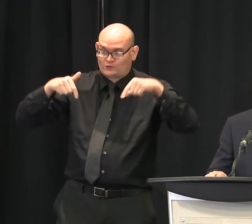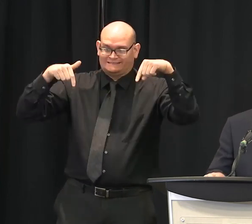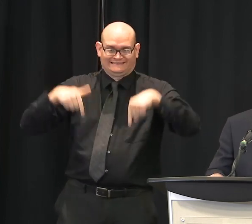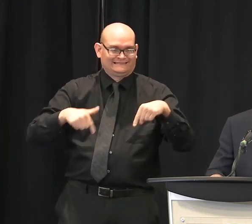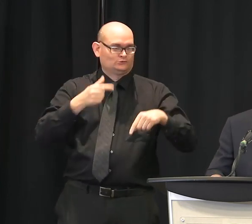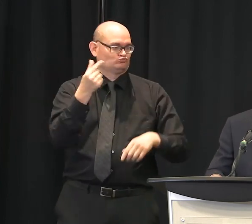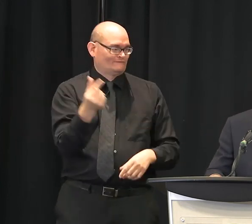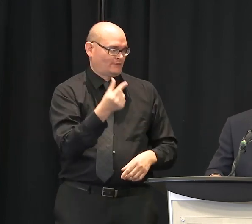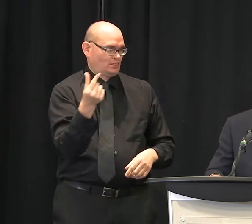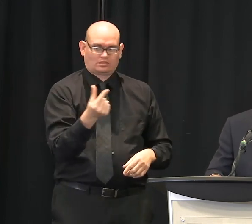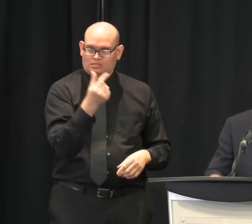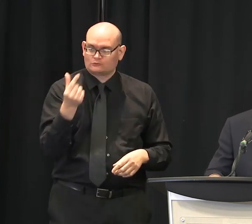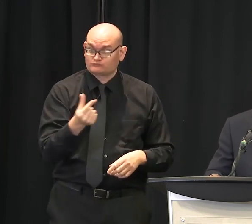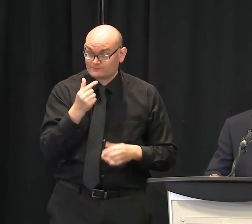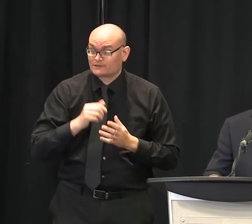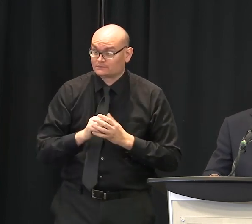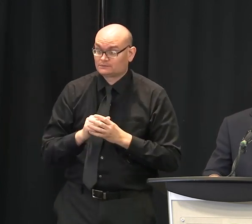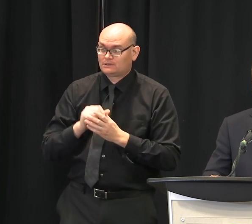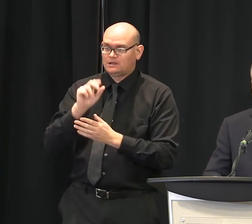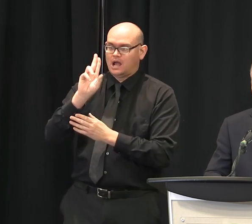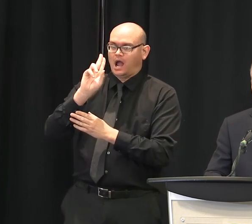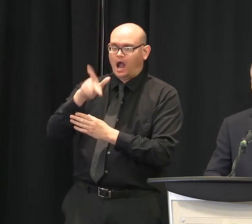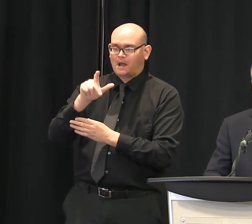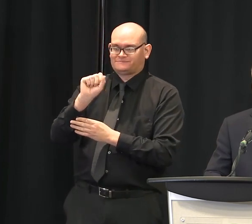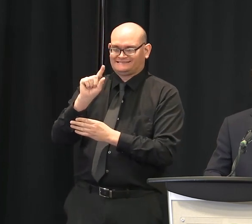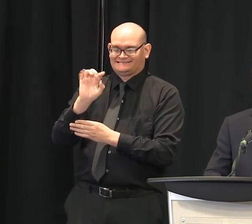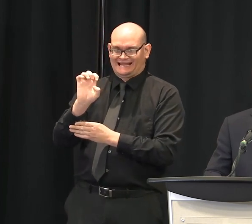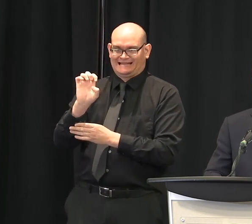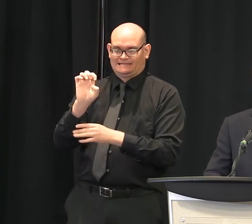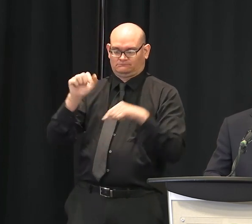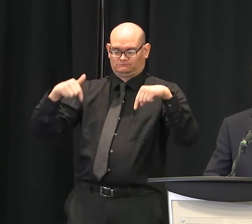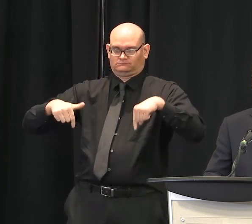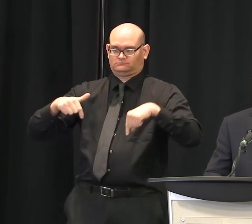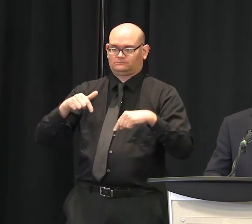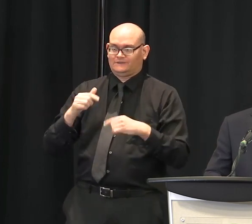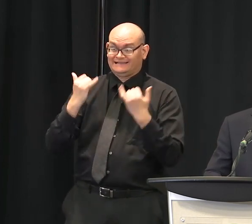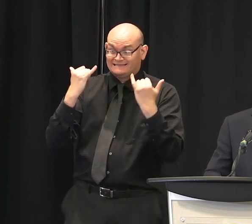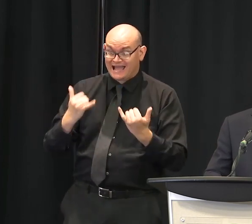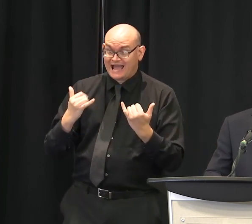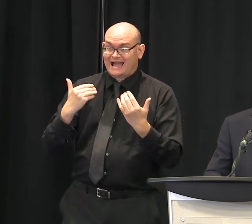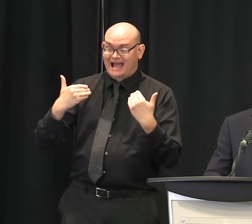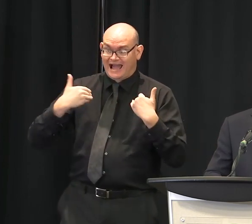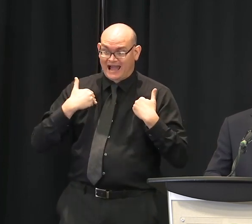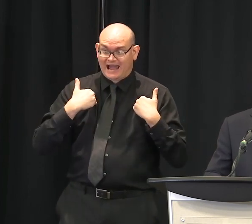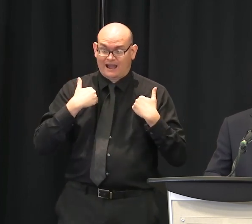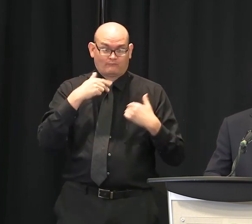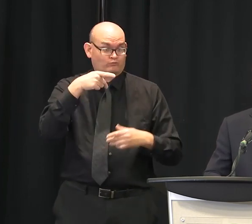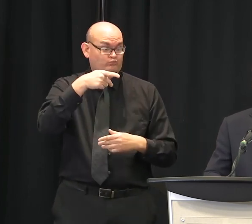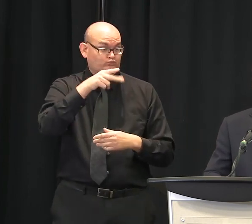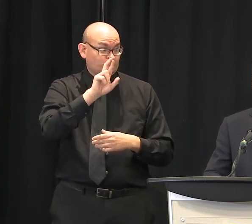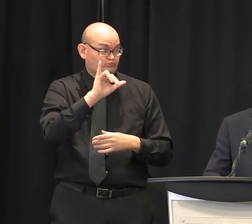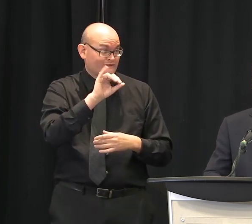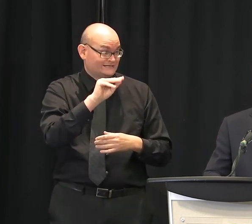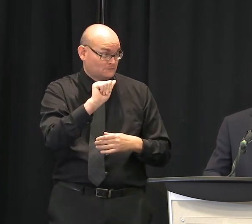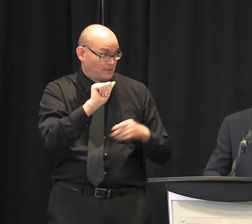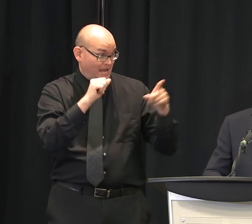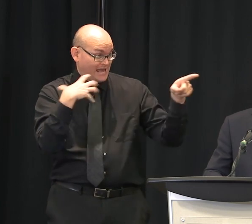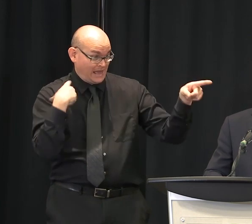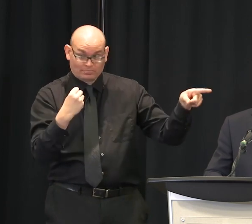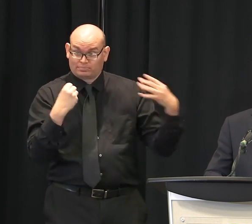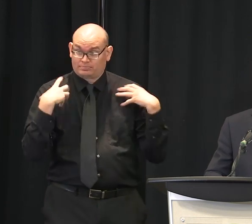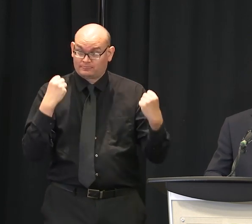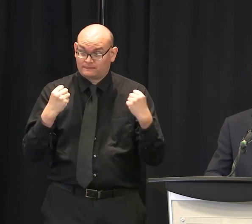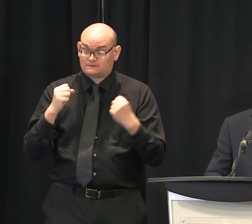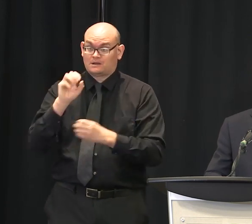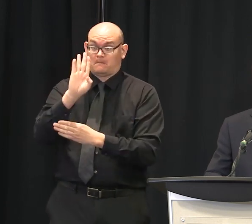have with us today, as usual, Dr. Eric Osmond of Prisma and Dr. Marcus Blackstone of Bonsacourts, and they'll have the latest